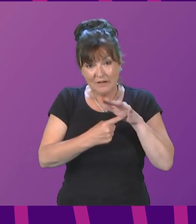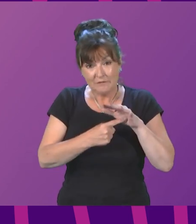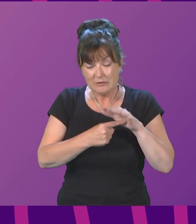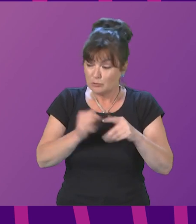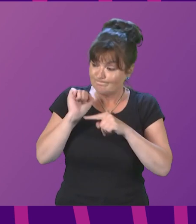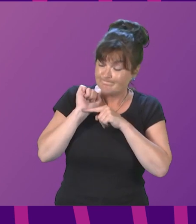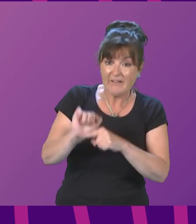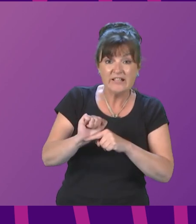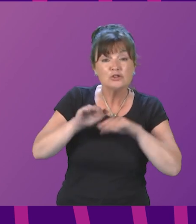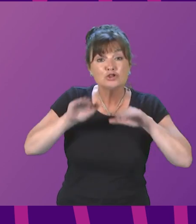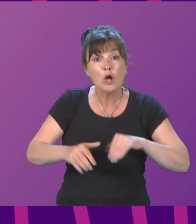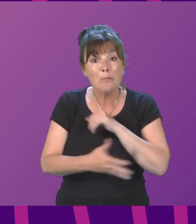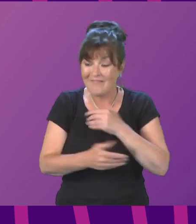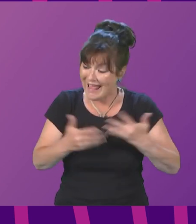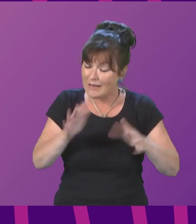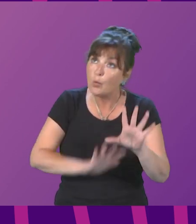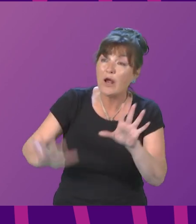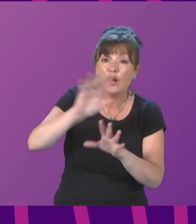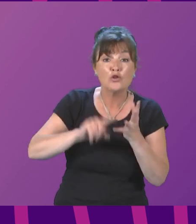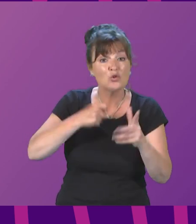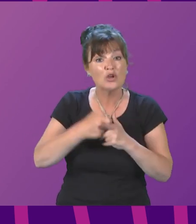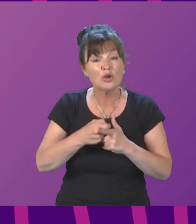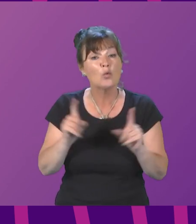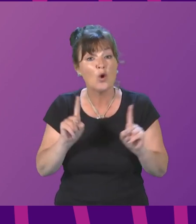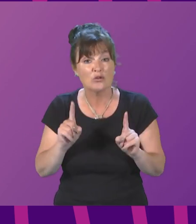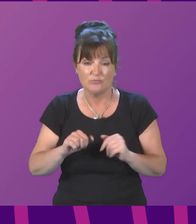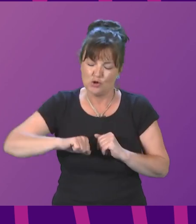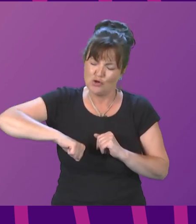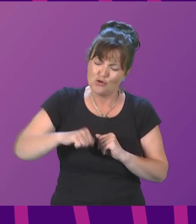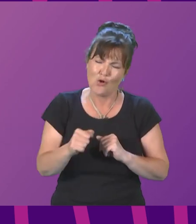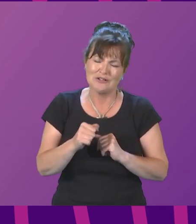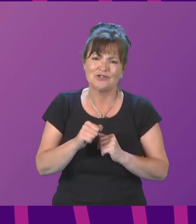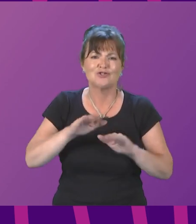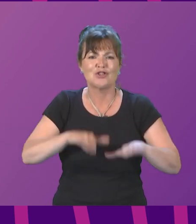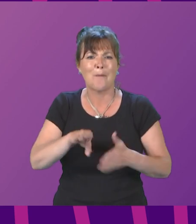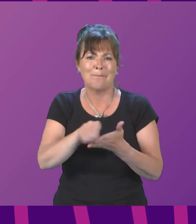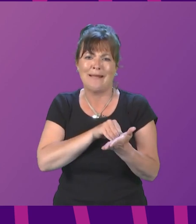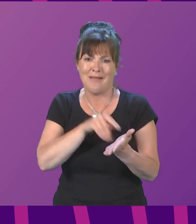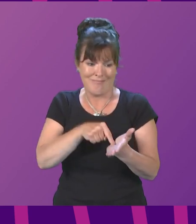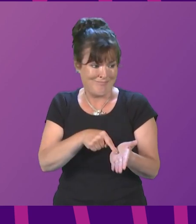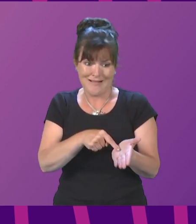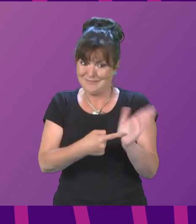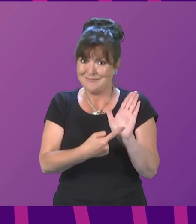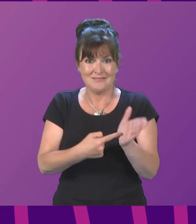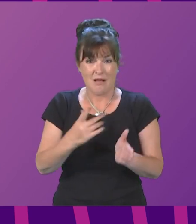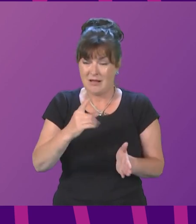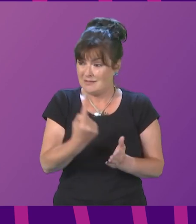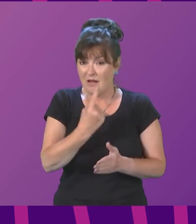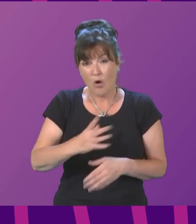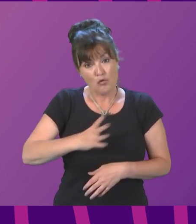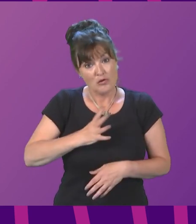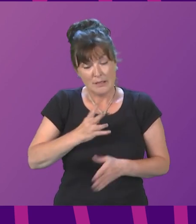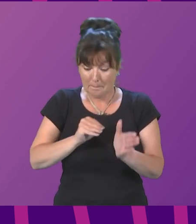anywhere in the United Kingdom is the Scottish Child Payment. It already delivers £20